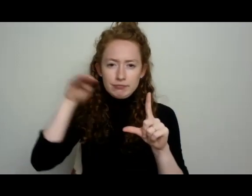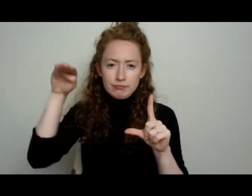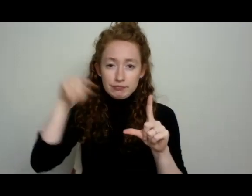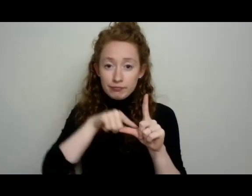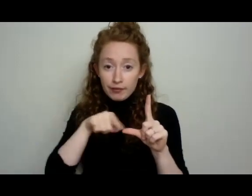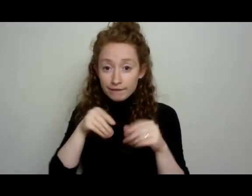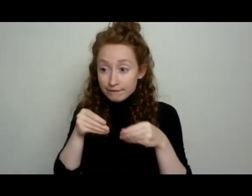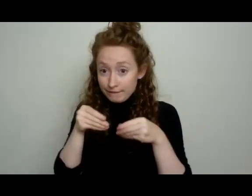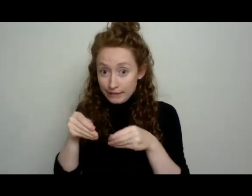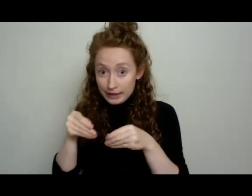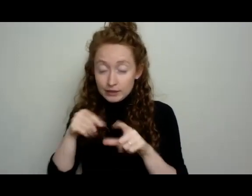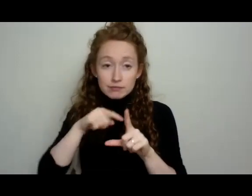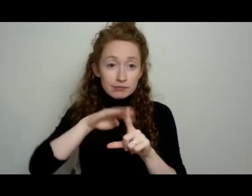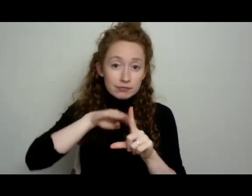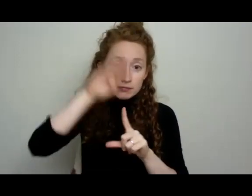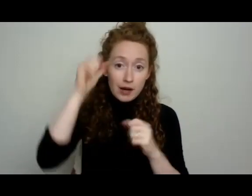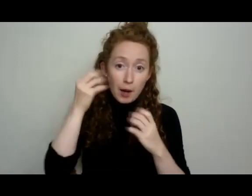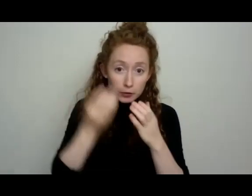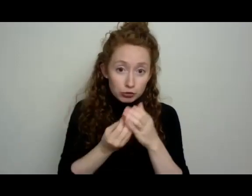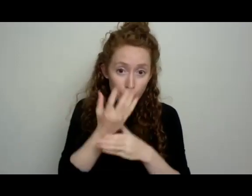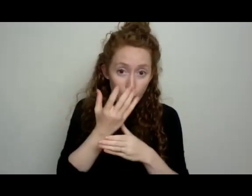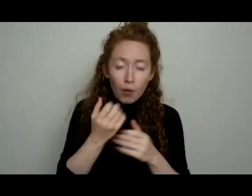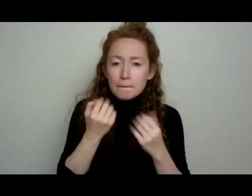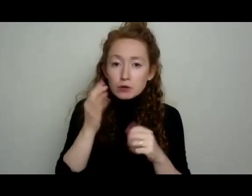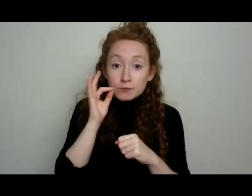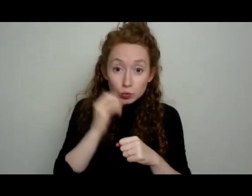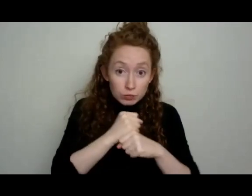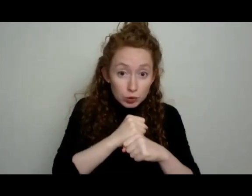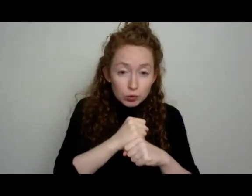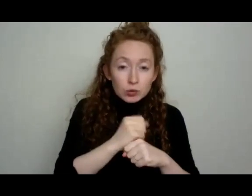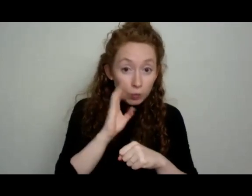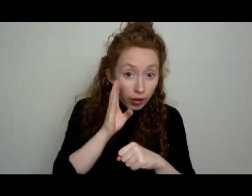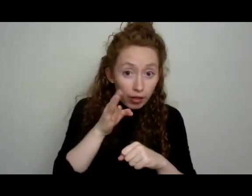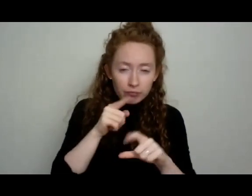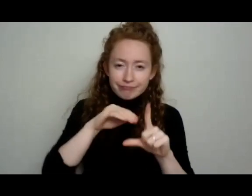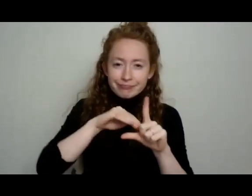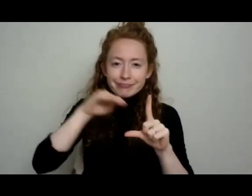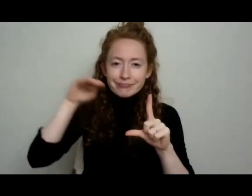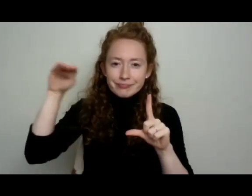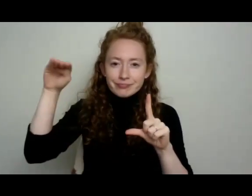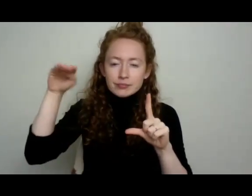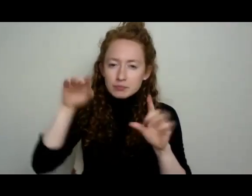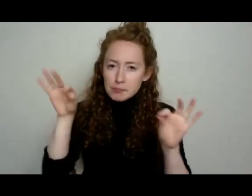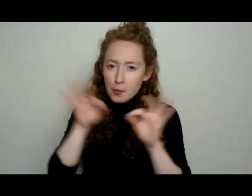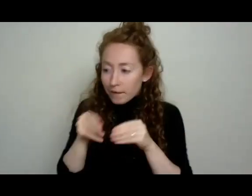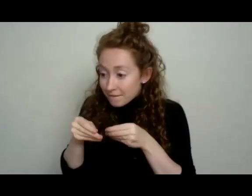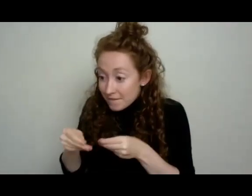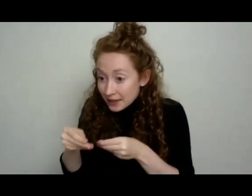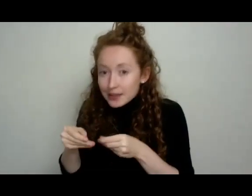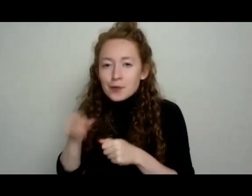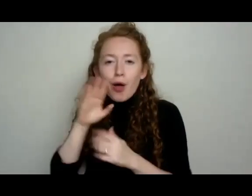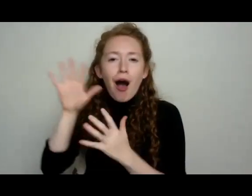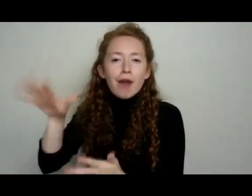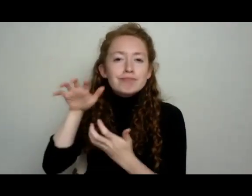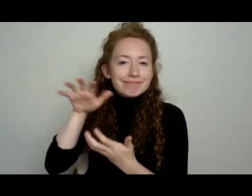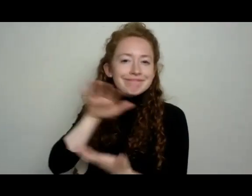that they have access to and the quality quantity of abundance that you will harvest. And so I think about it in two